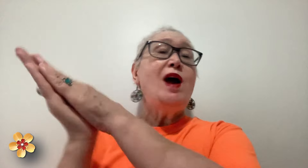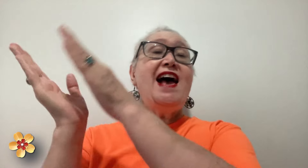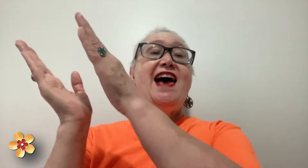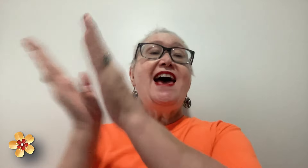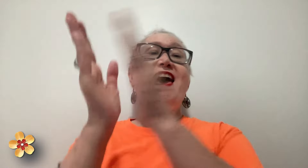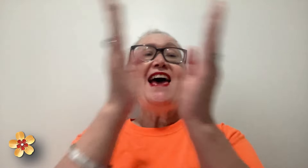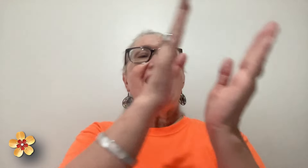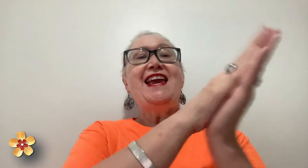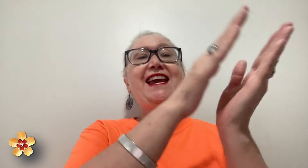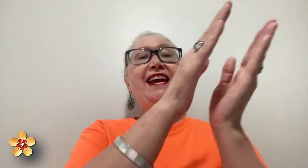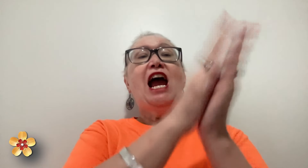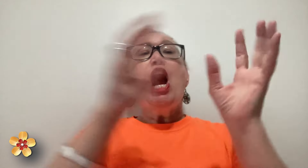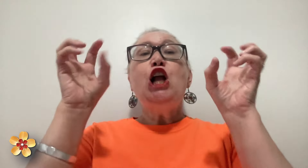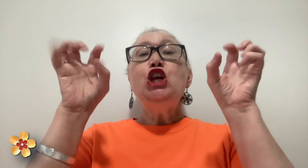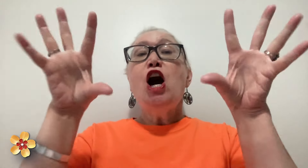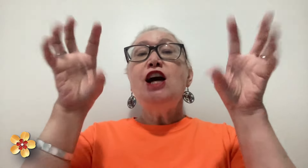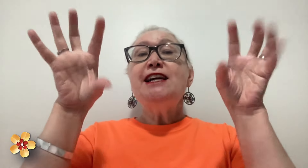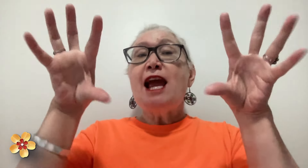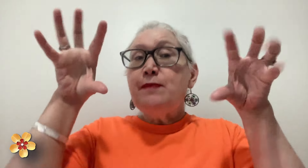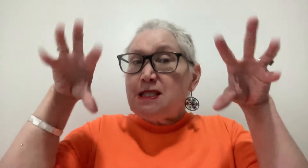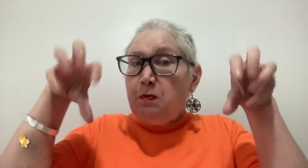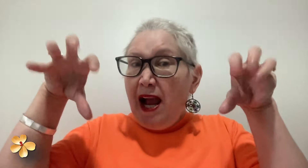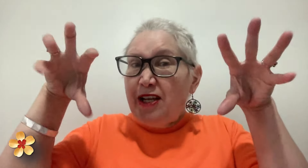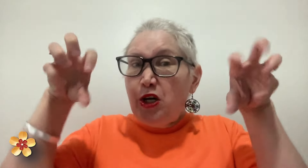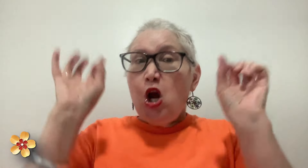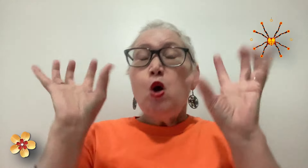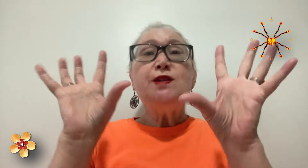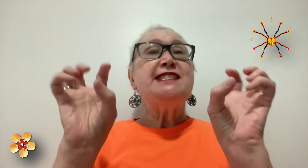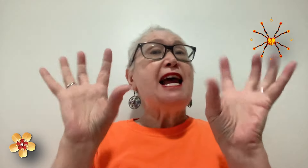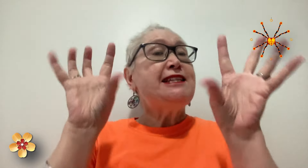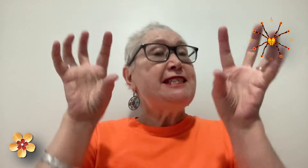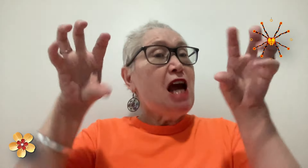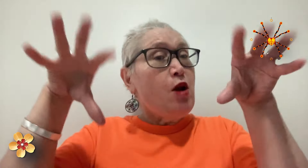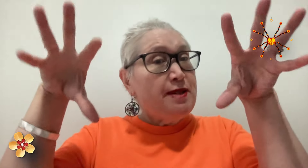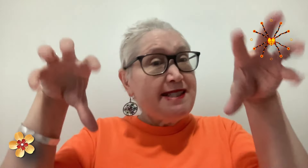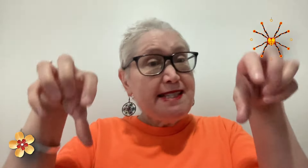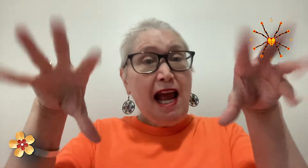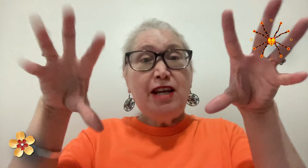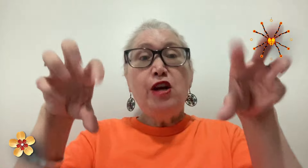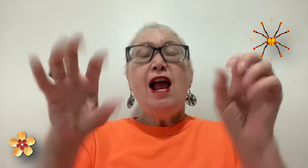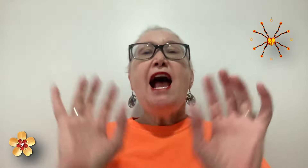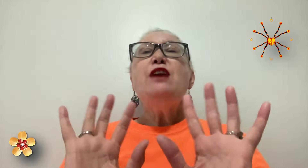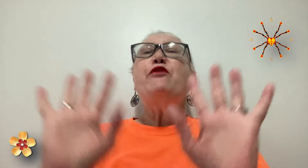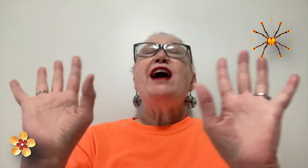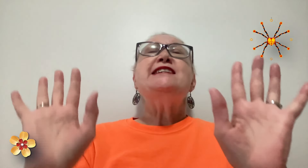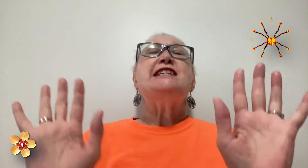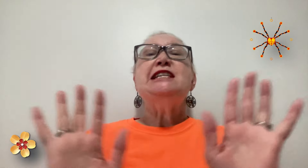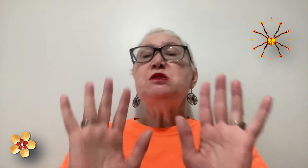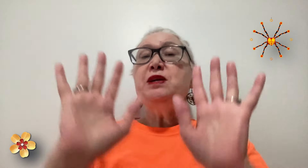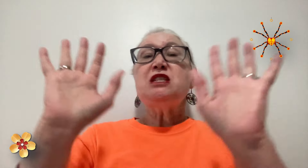whey. Along came a spider who sat down beside her and frightened Miss